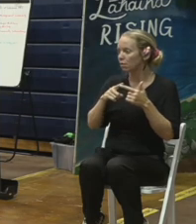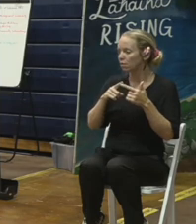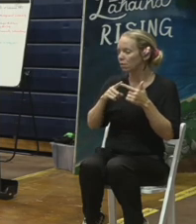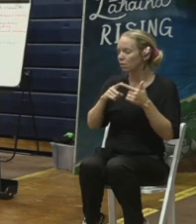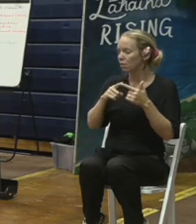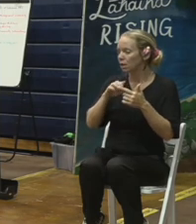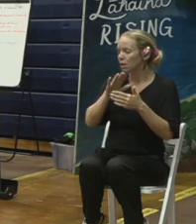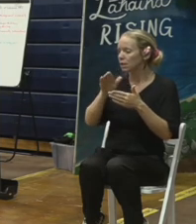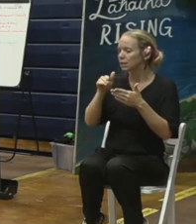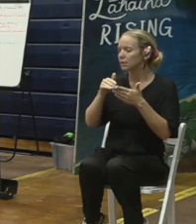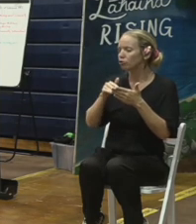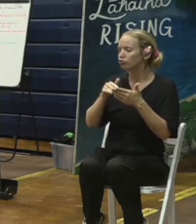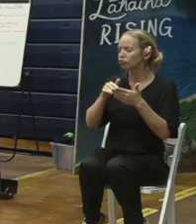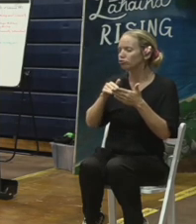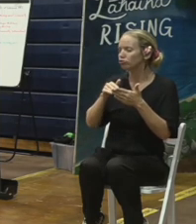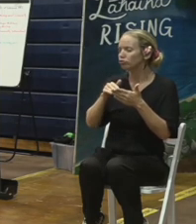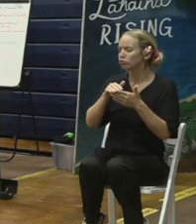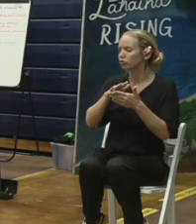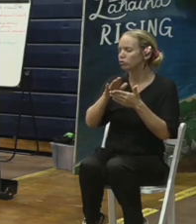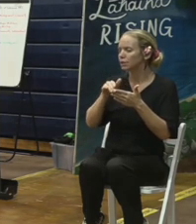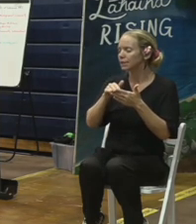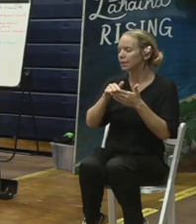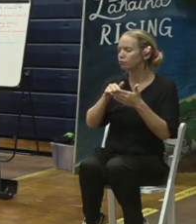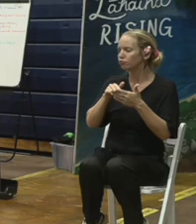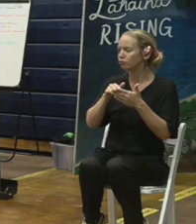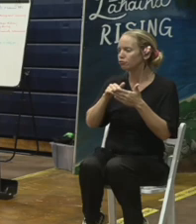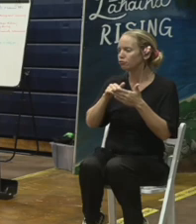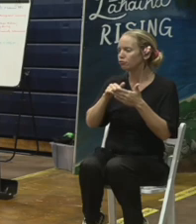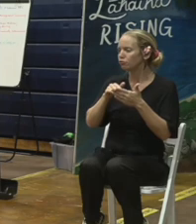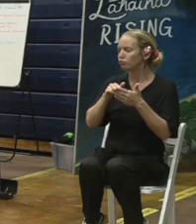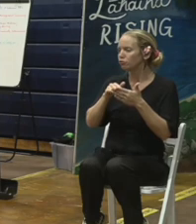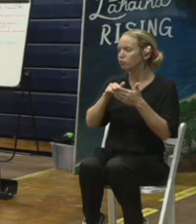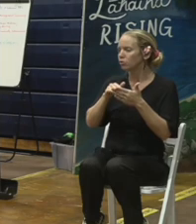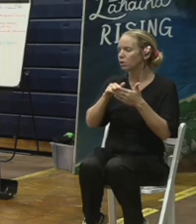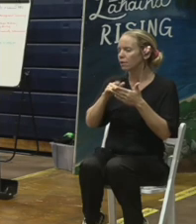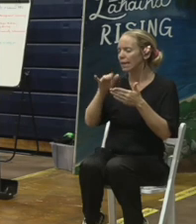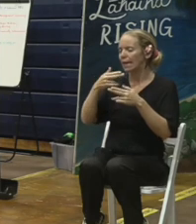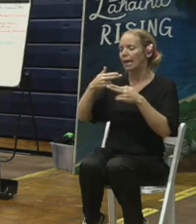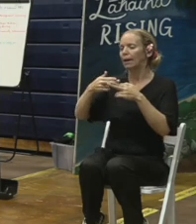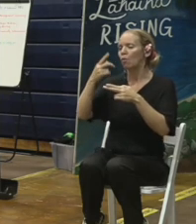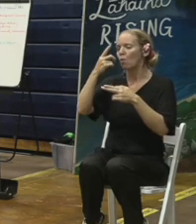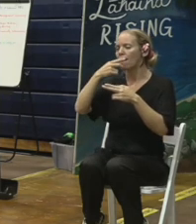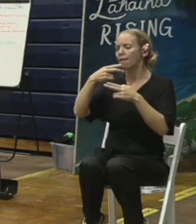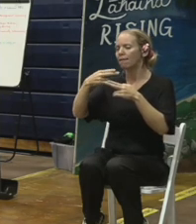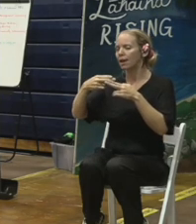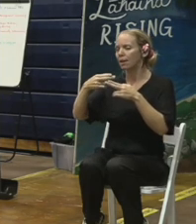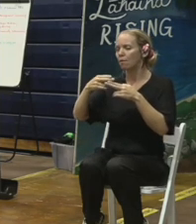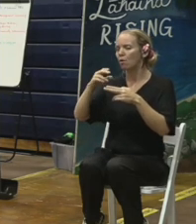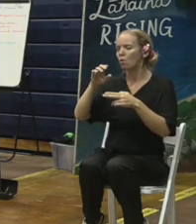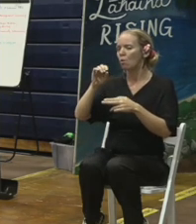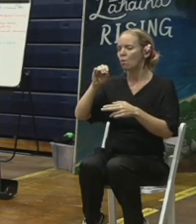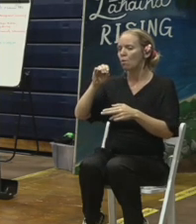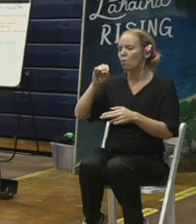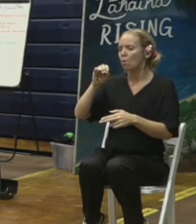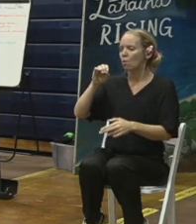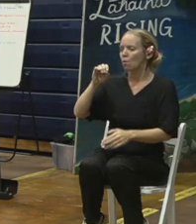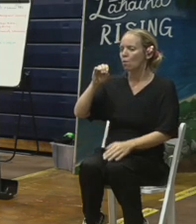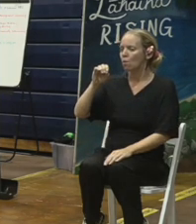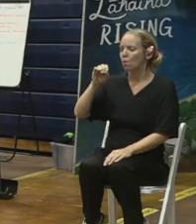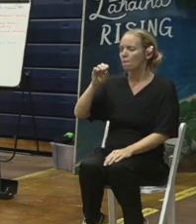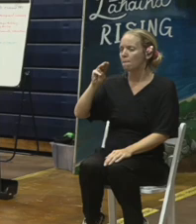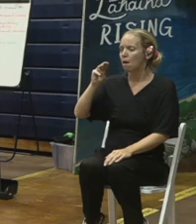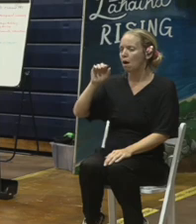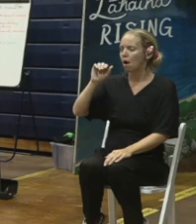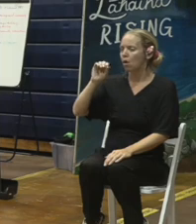Maui landfill I should have been more clear about that because people were a little bit skeptical of that Omao Pio but another 36